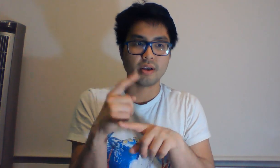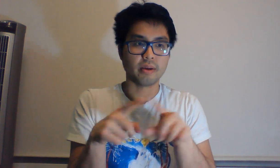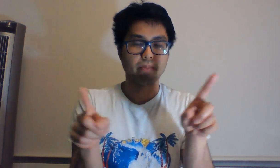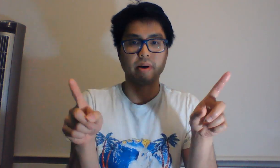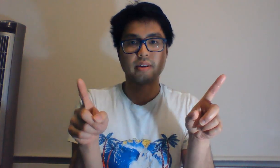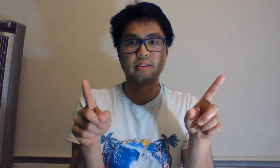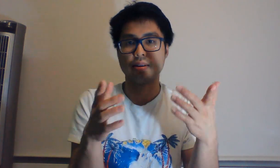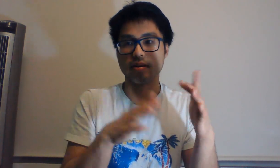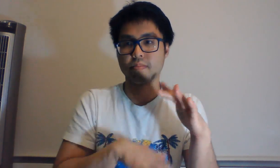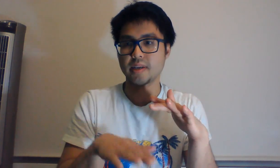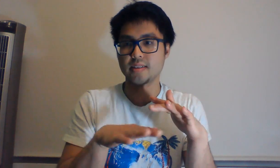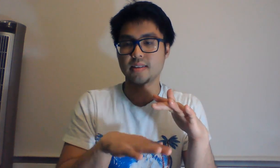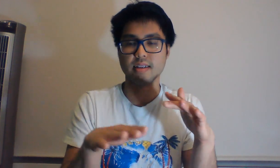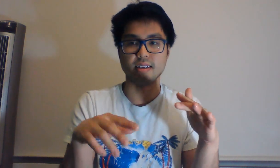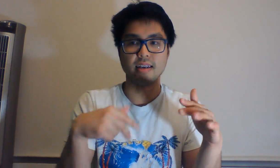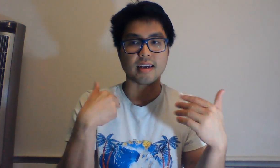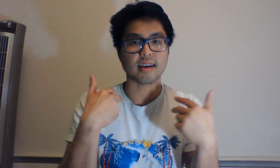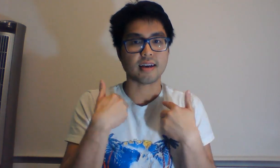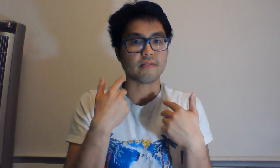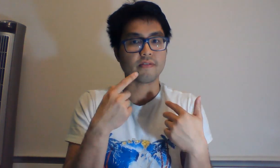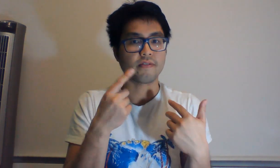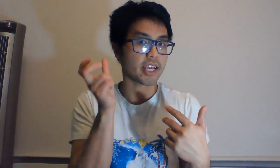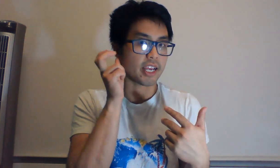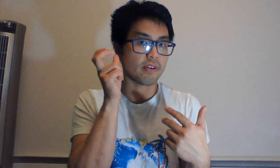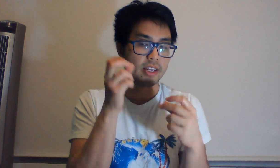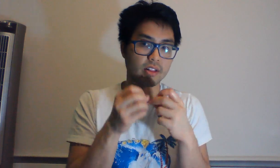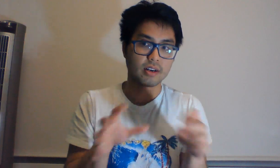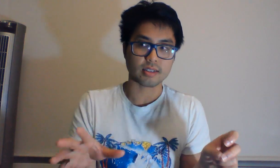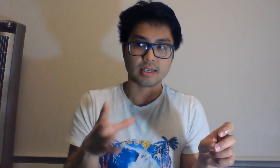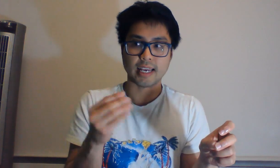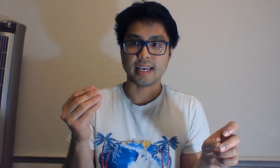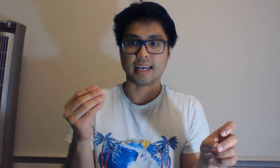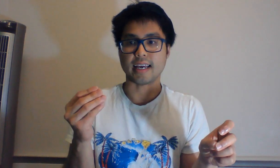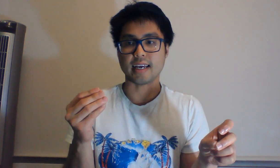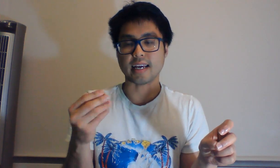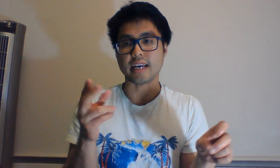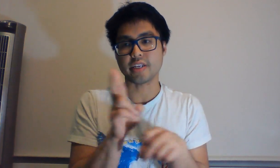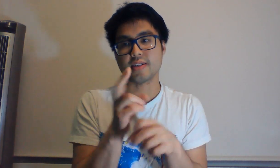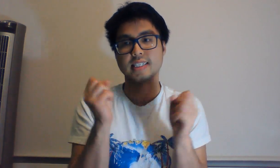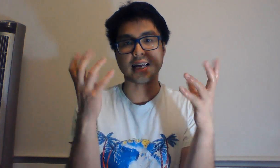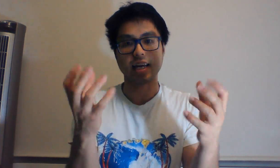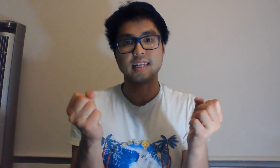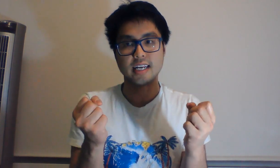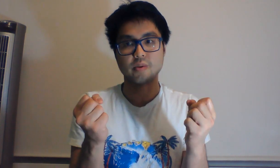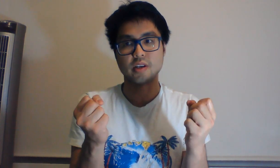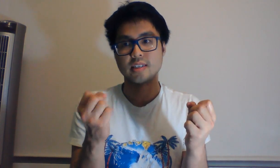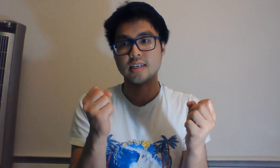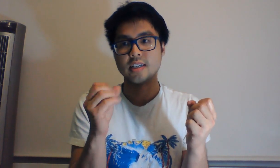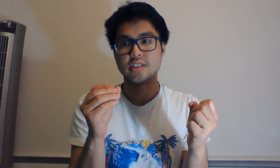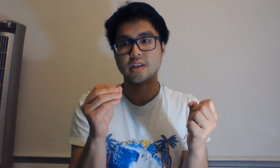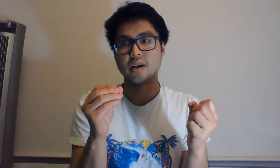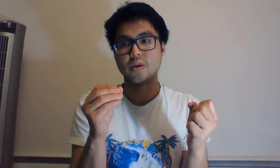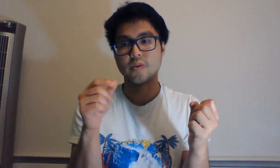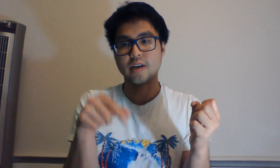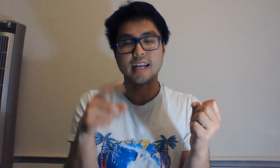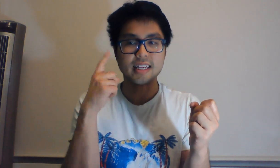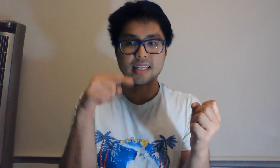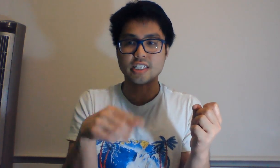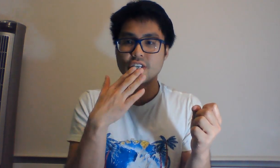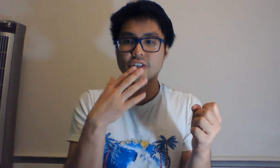but um, basically I have hearing loss and I need to study language, so I think they could